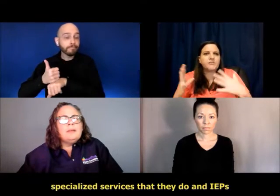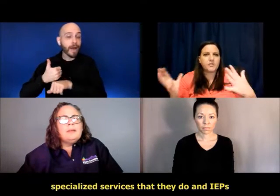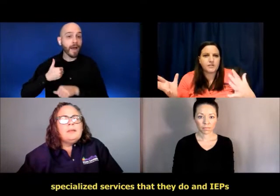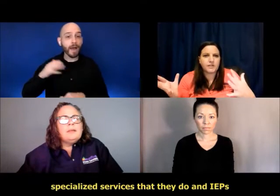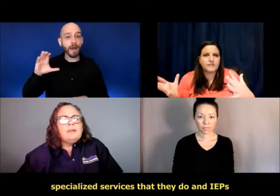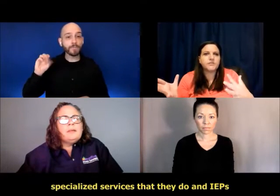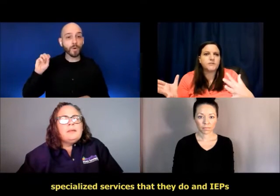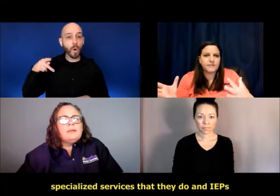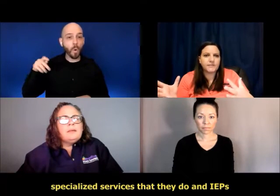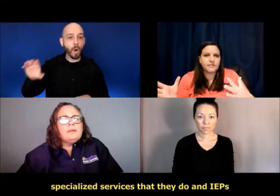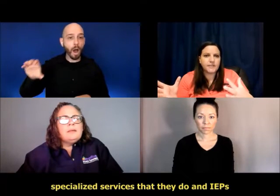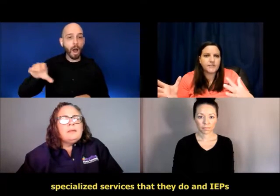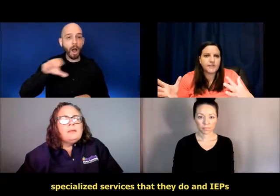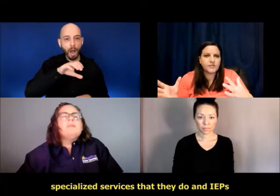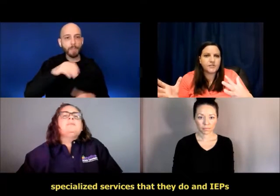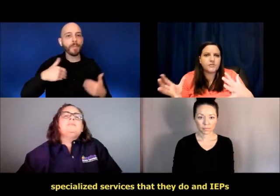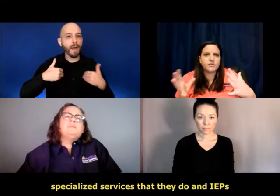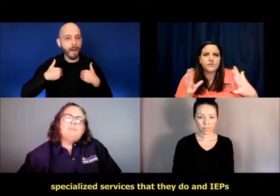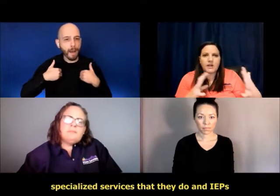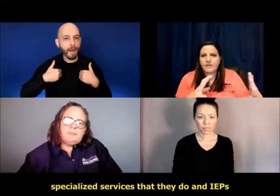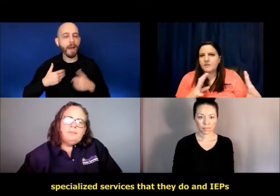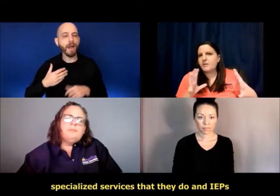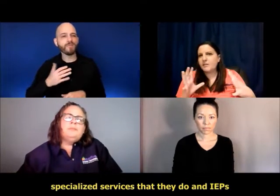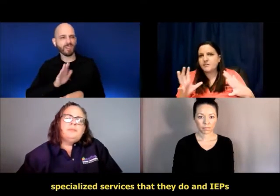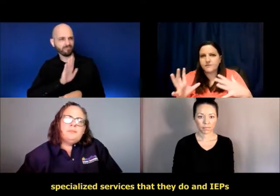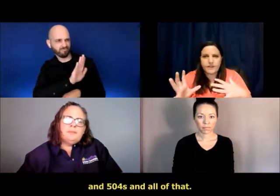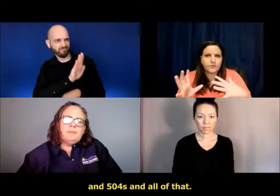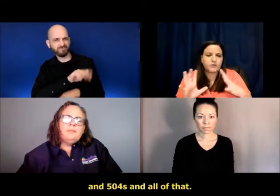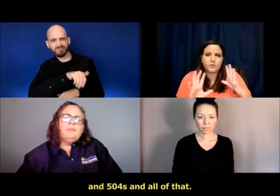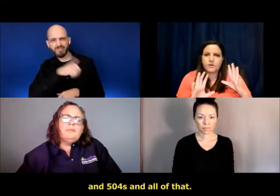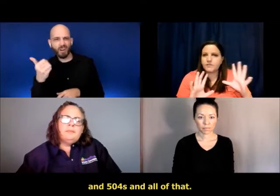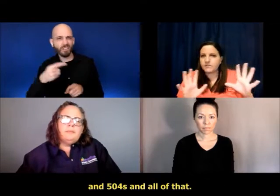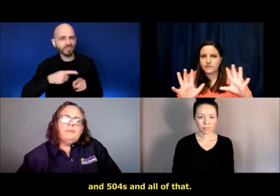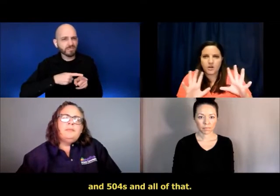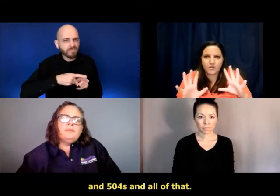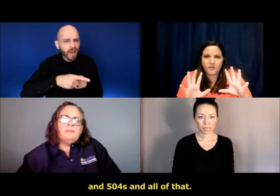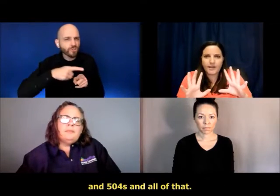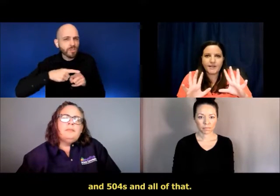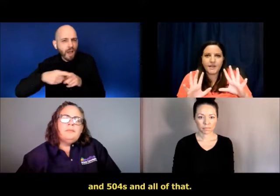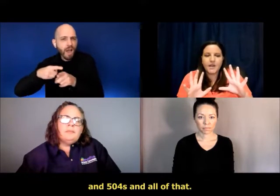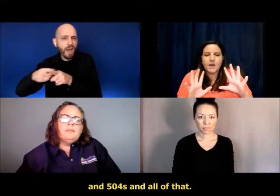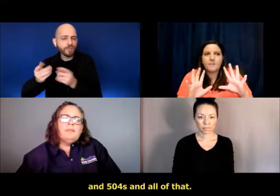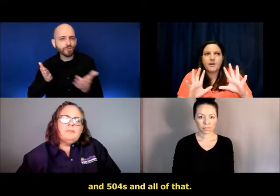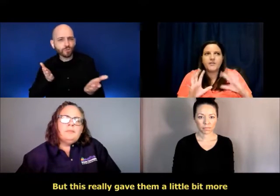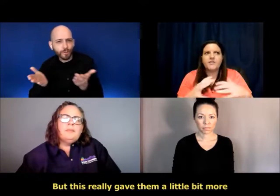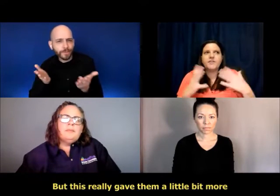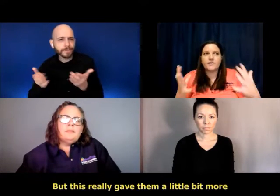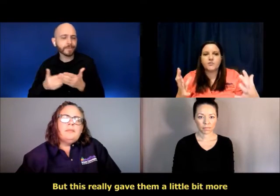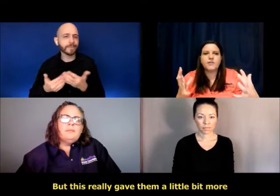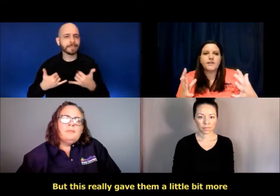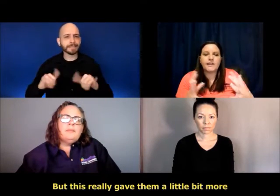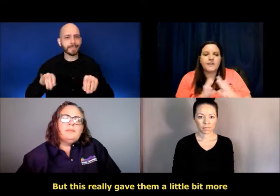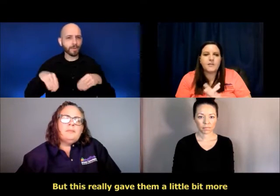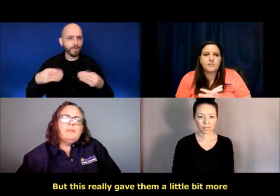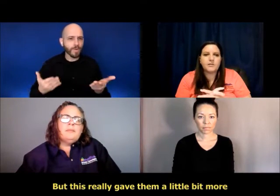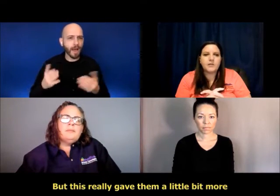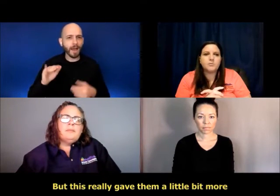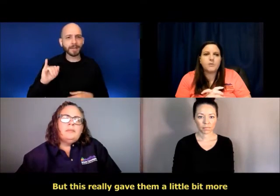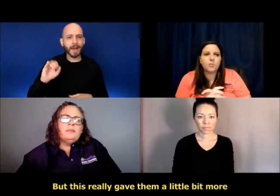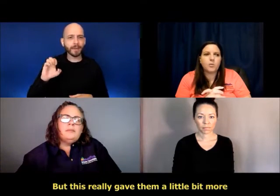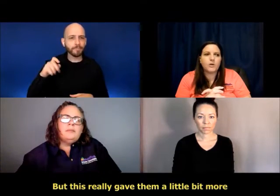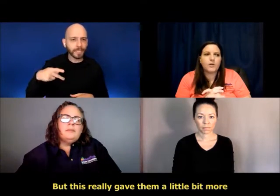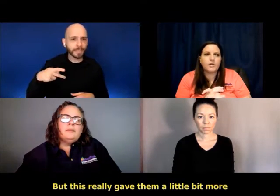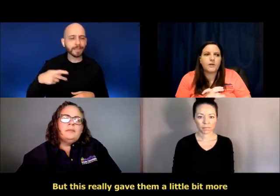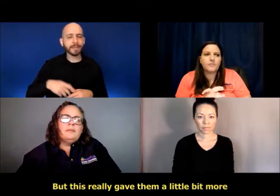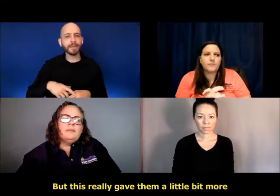other specialized services that they do and IEPs and 504s and all that, but this really gave them